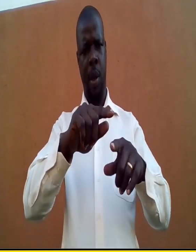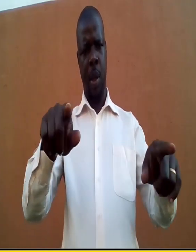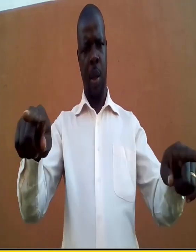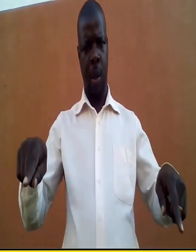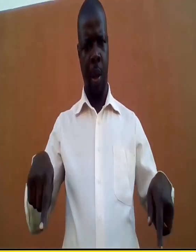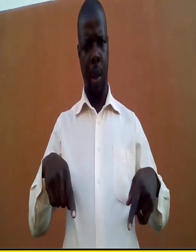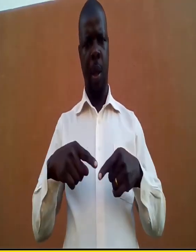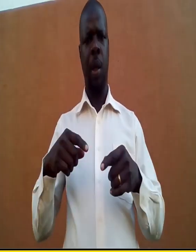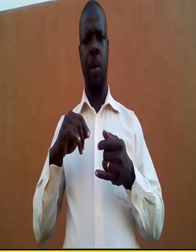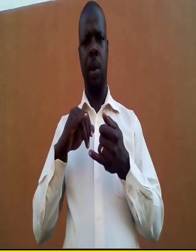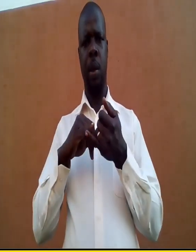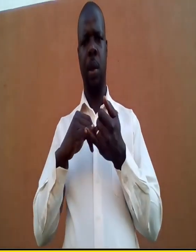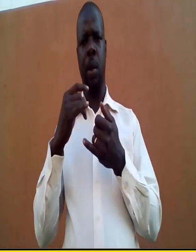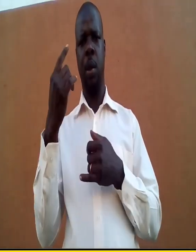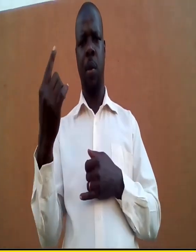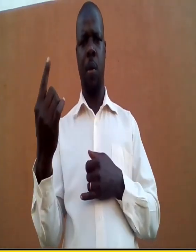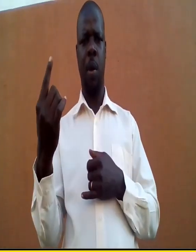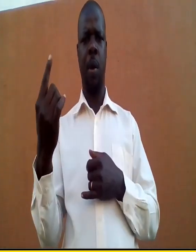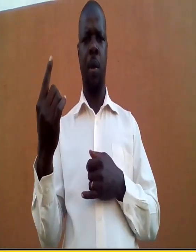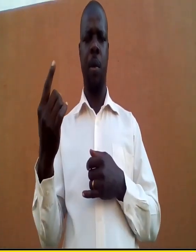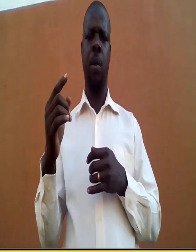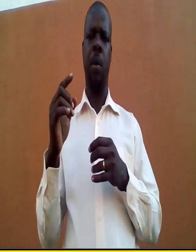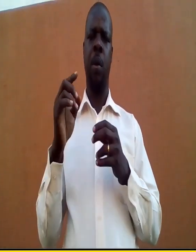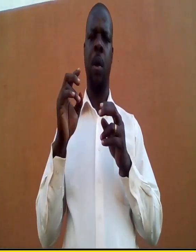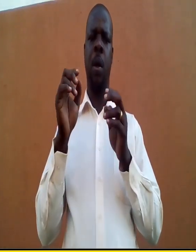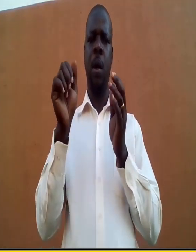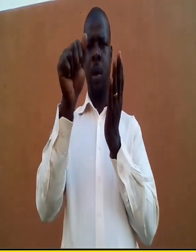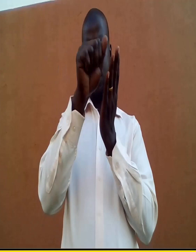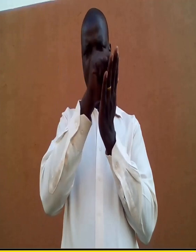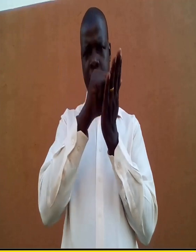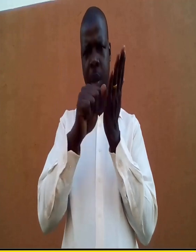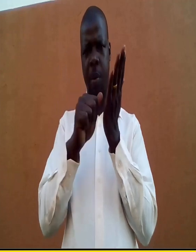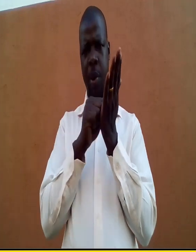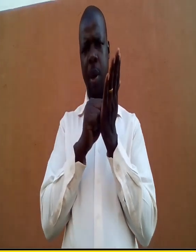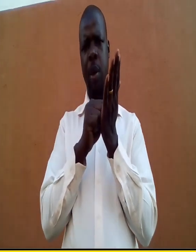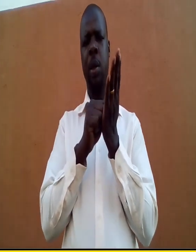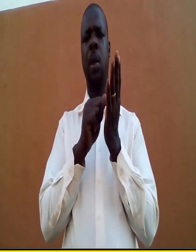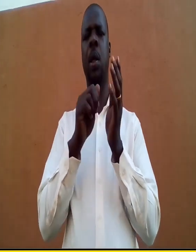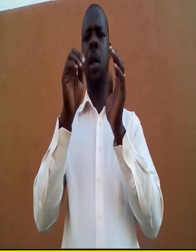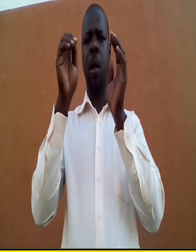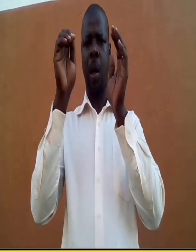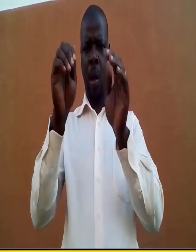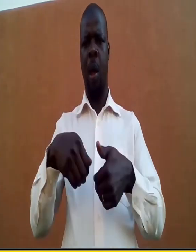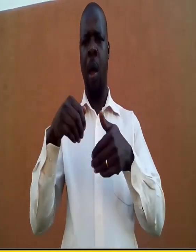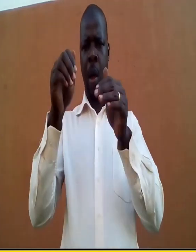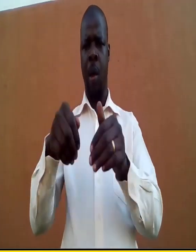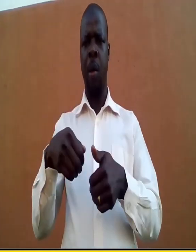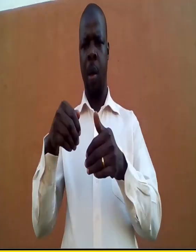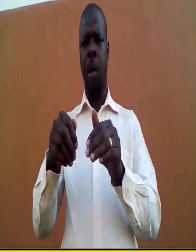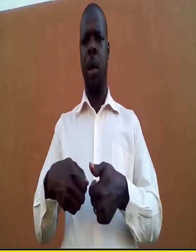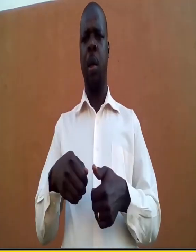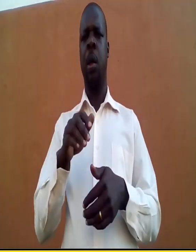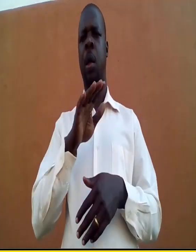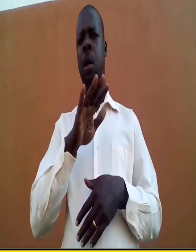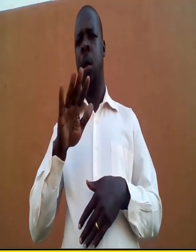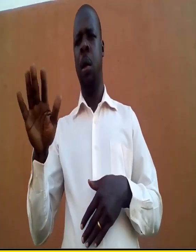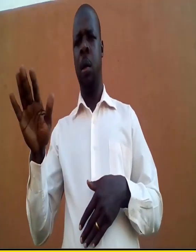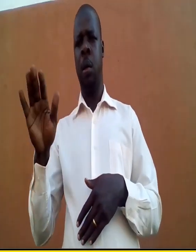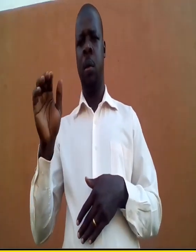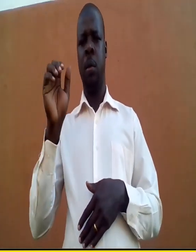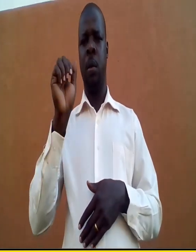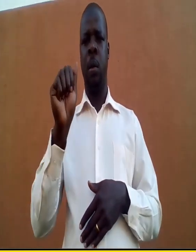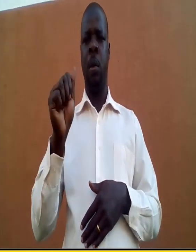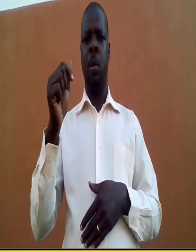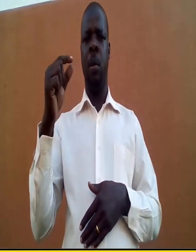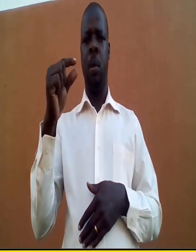I'm going to teach senior one class. The subject is agriculture, that is